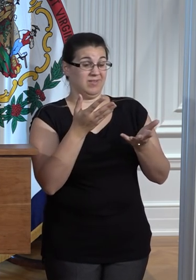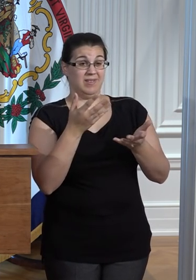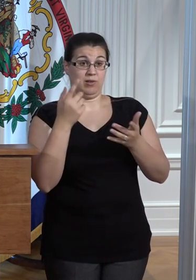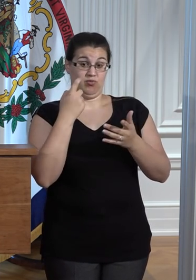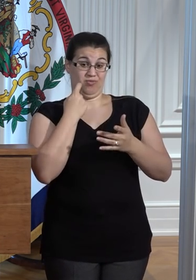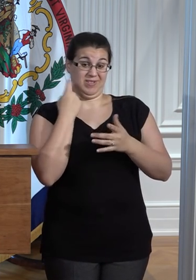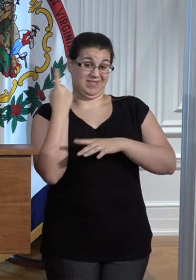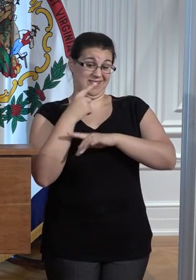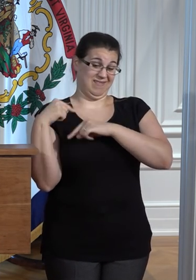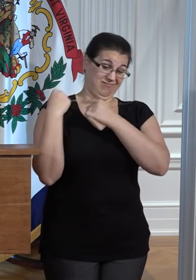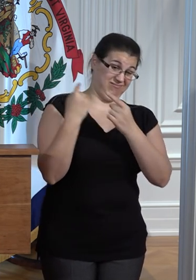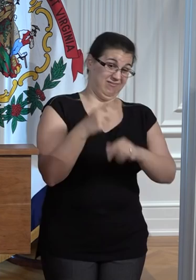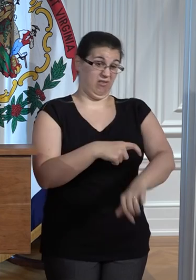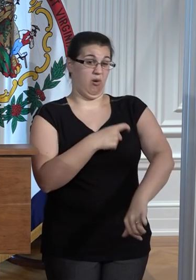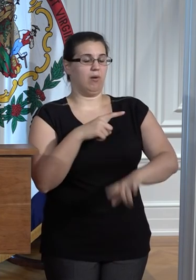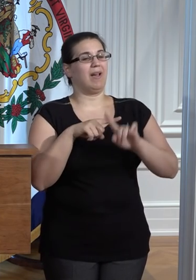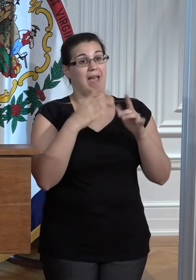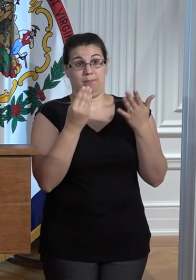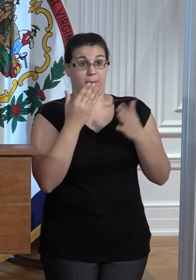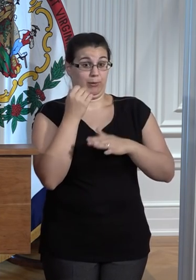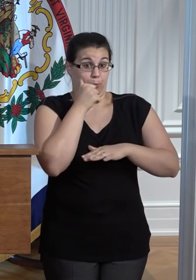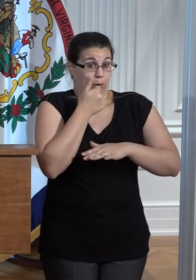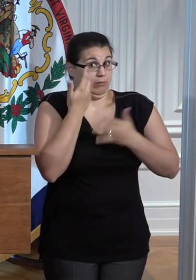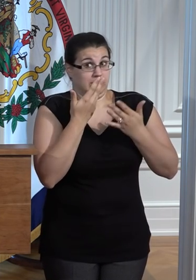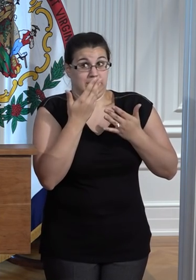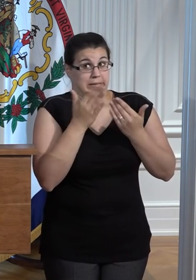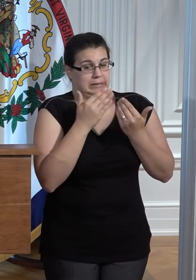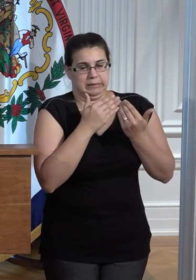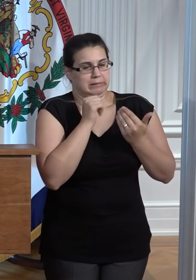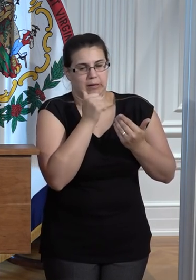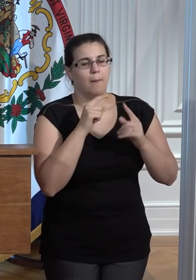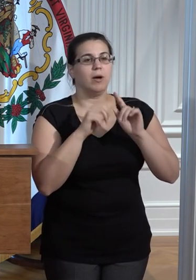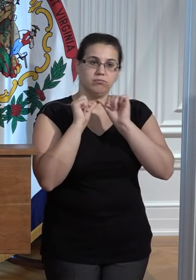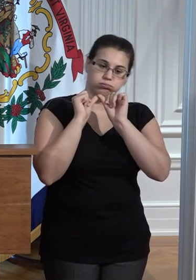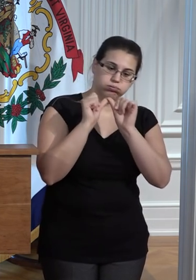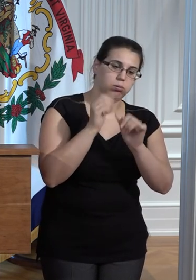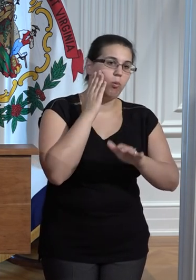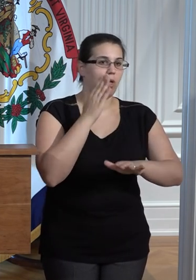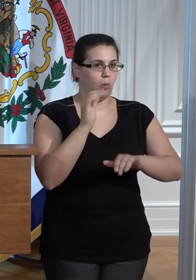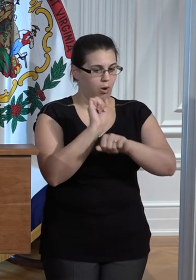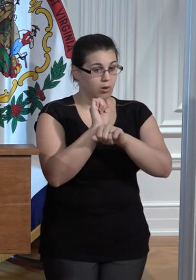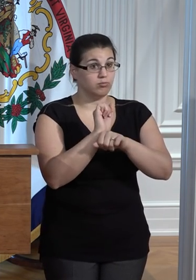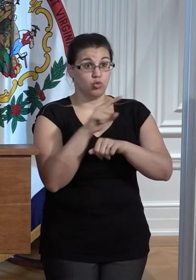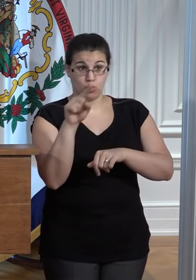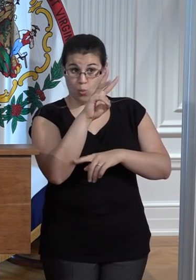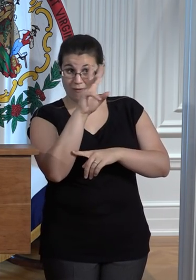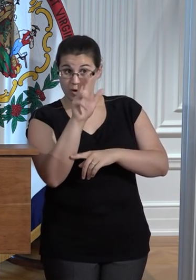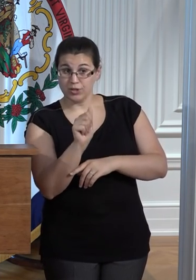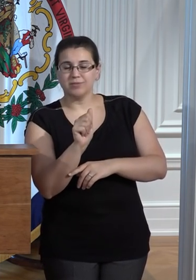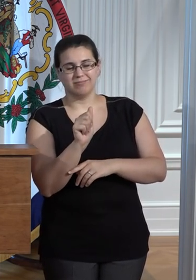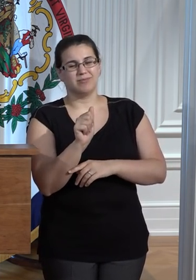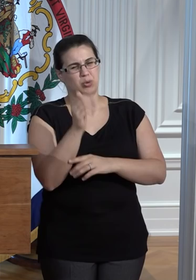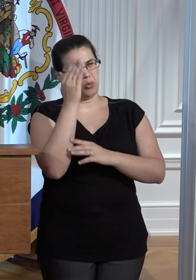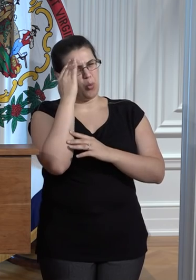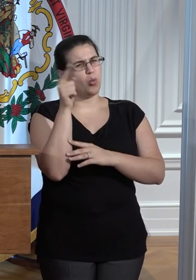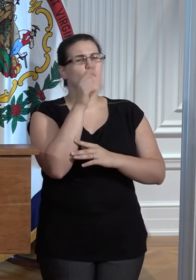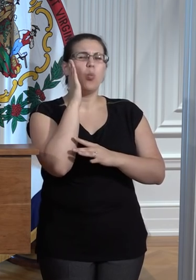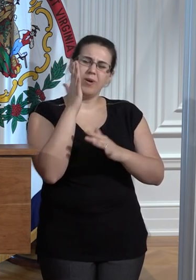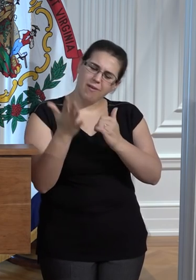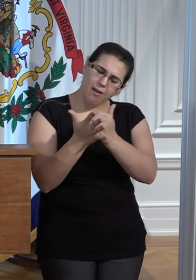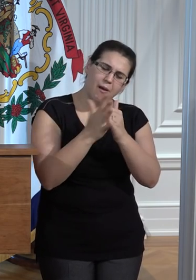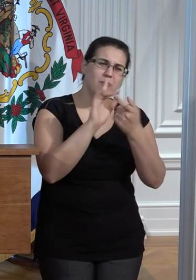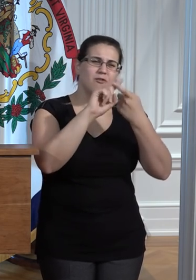be much easier. But I know that West Virginians, as you have always known, will continue to help your friends,